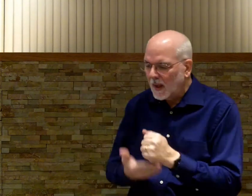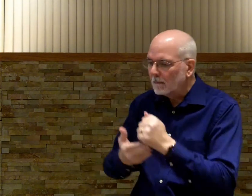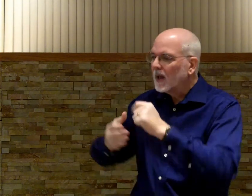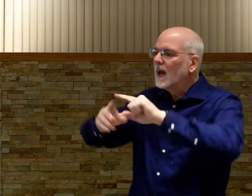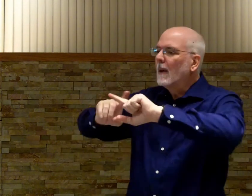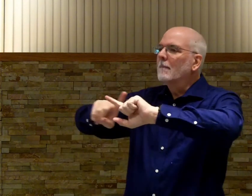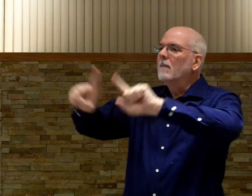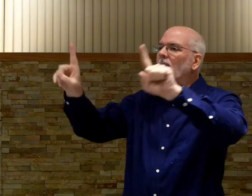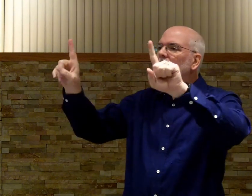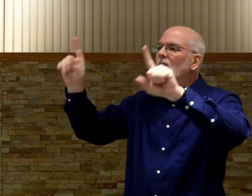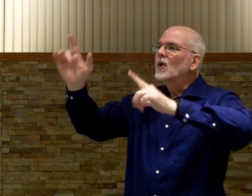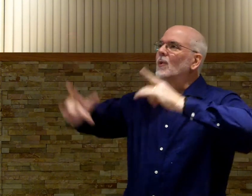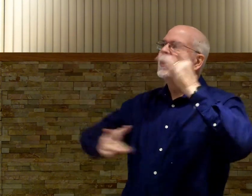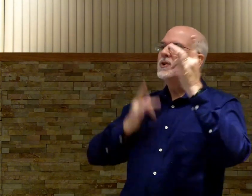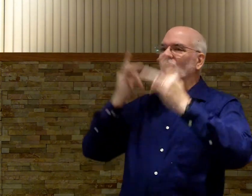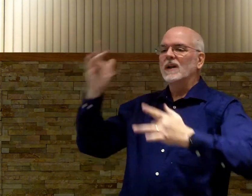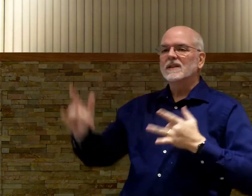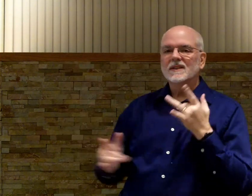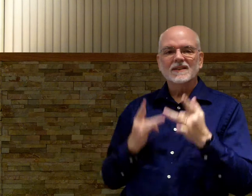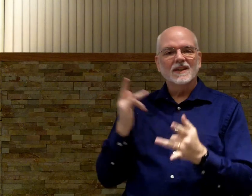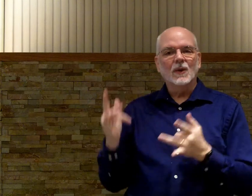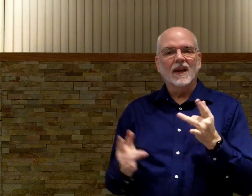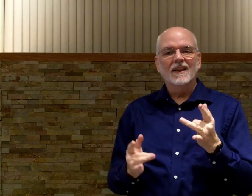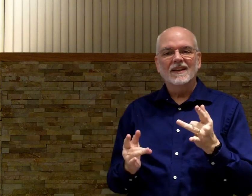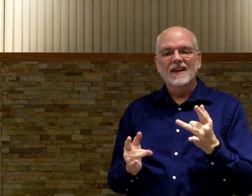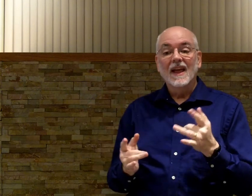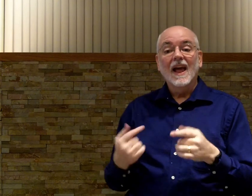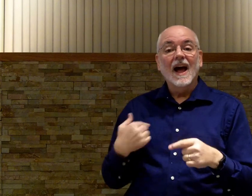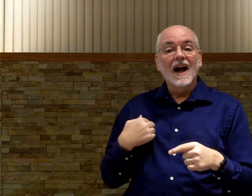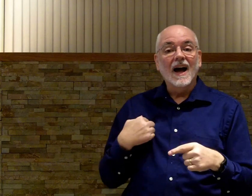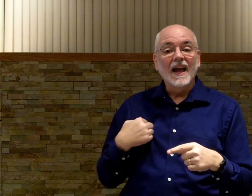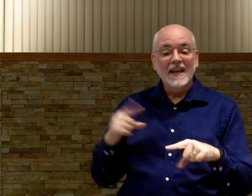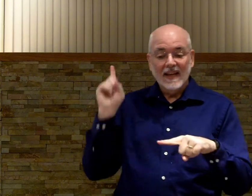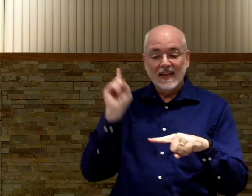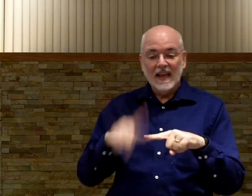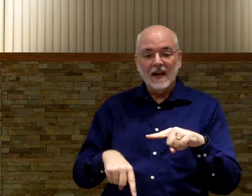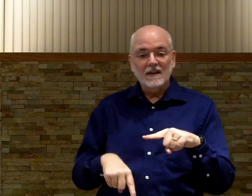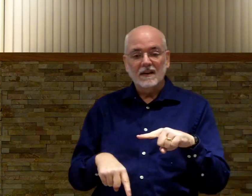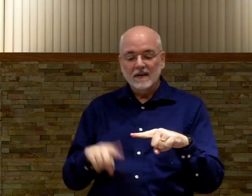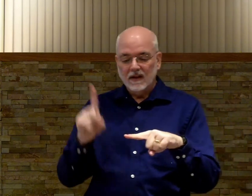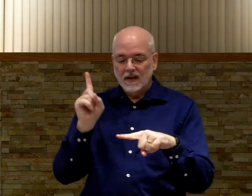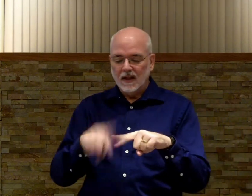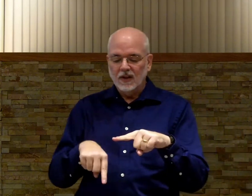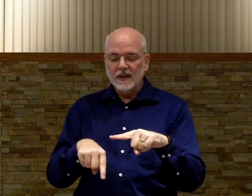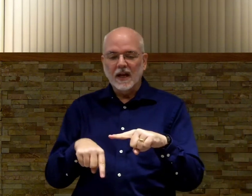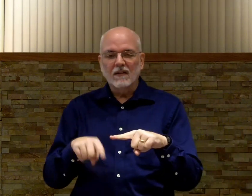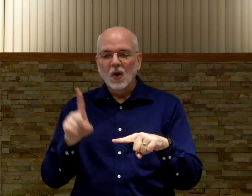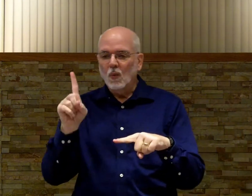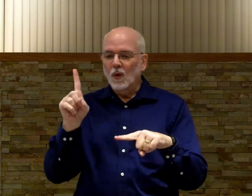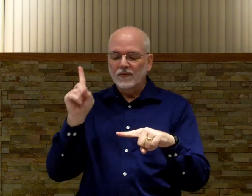help. But. Rejoice. Okay. I. Can't. And just kind of. One